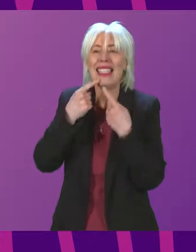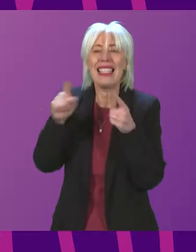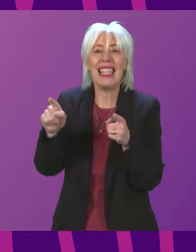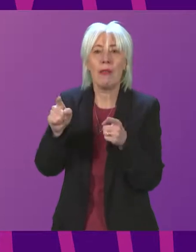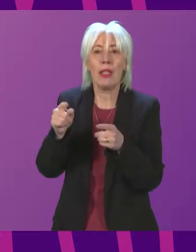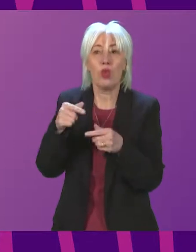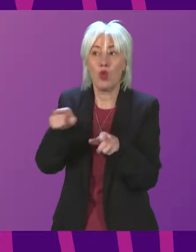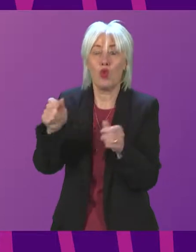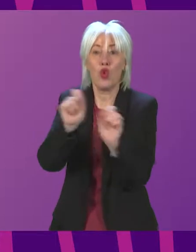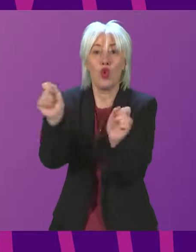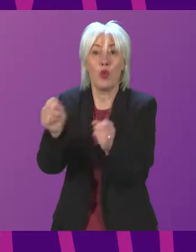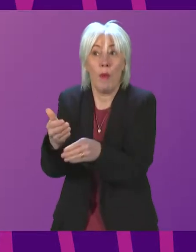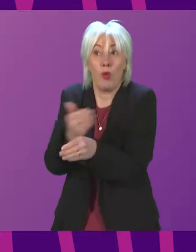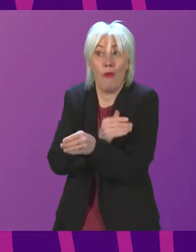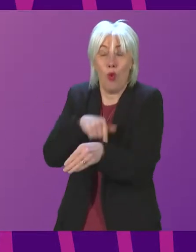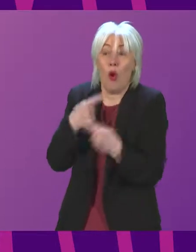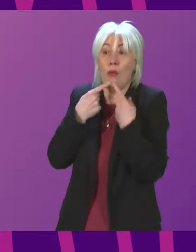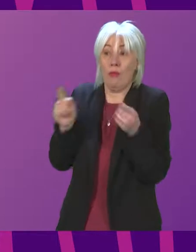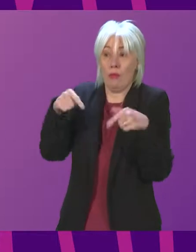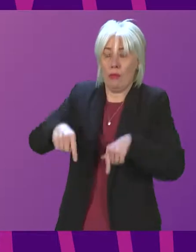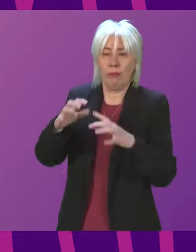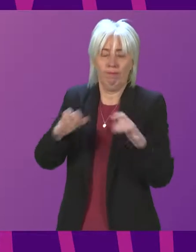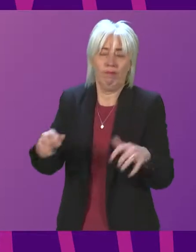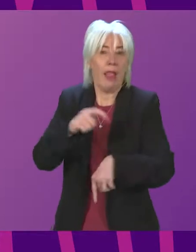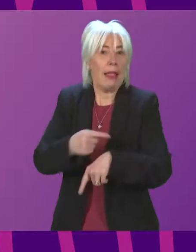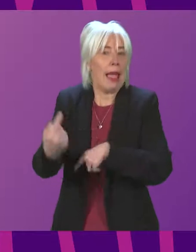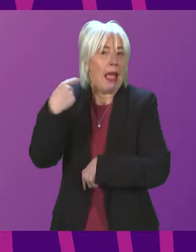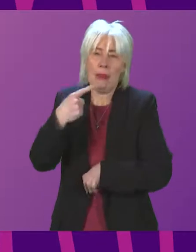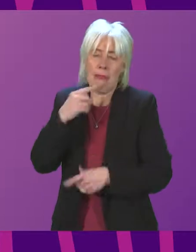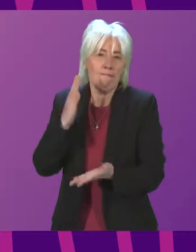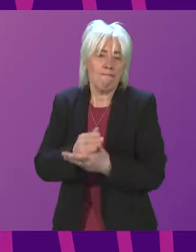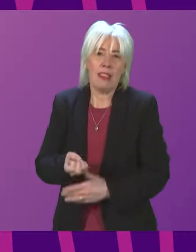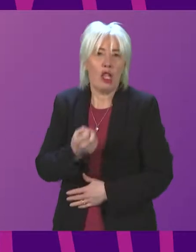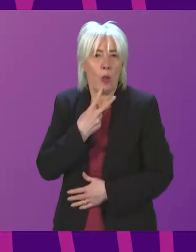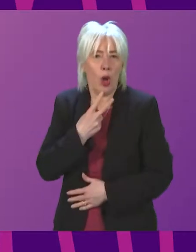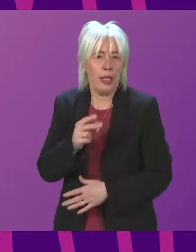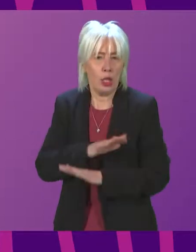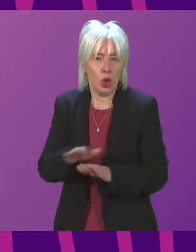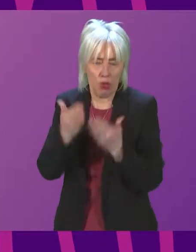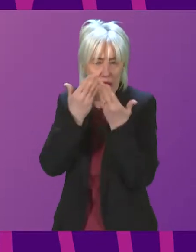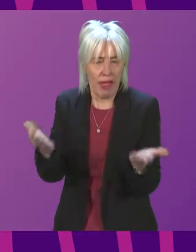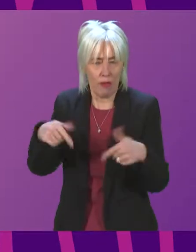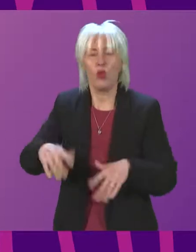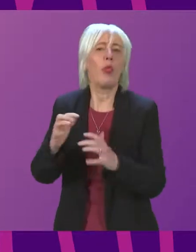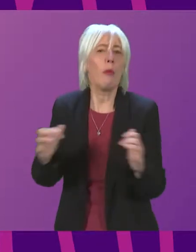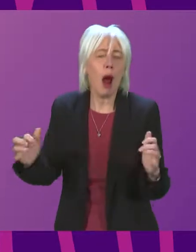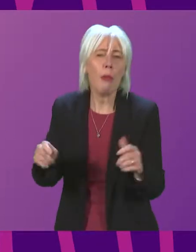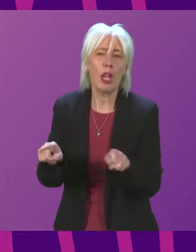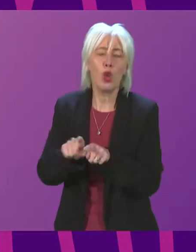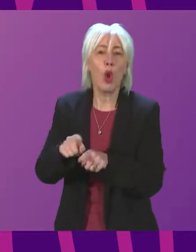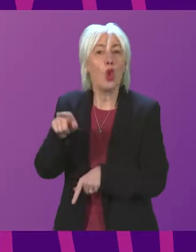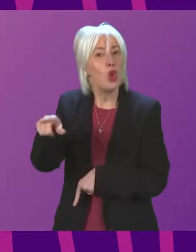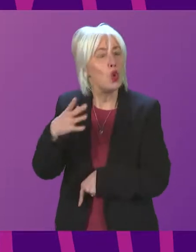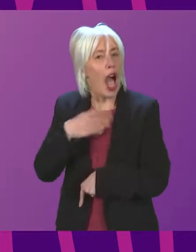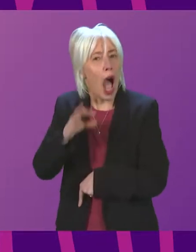to the Chamber. And at the time, you described the leak as extremely disappointing and disrespectful to this Parliament. You also sought a commitment from the